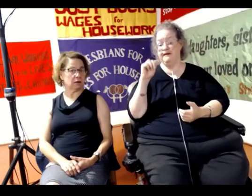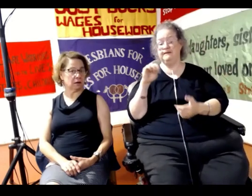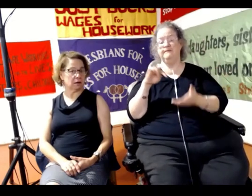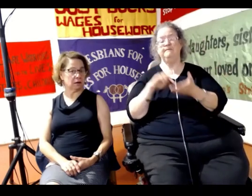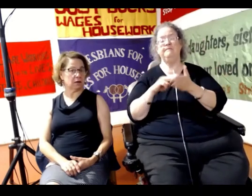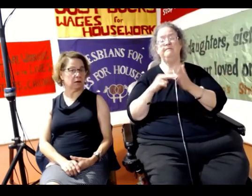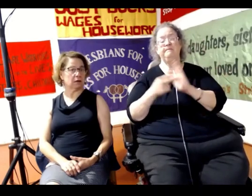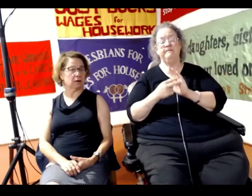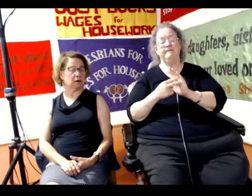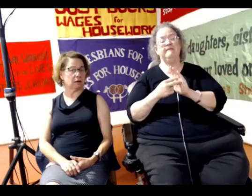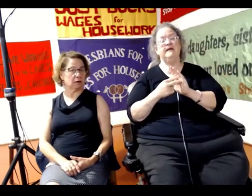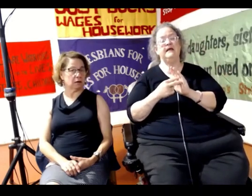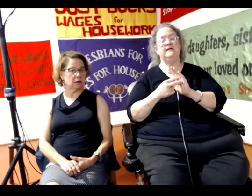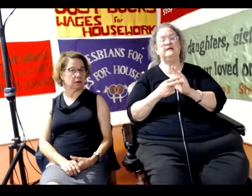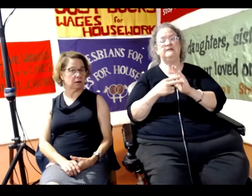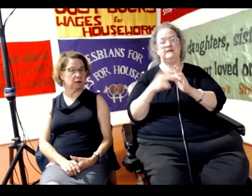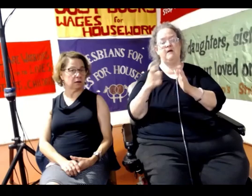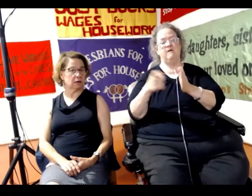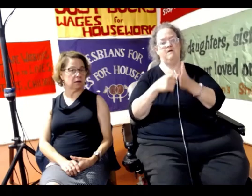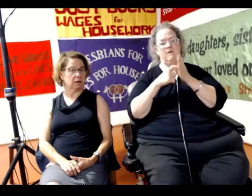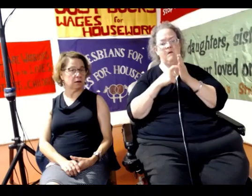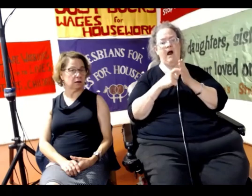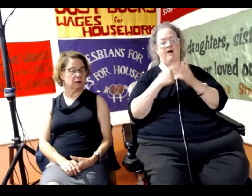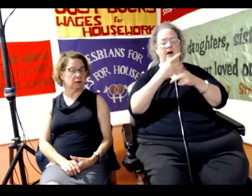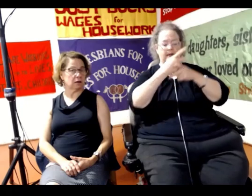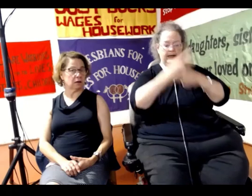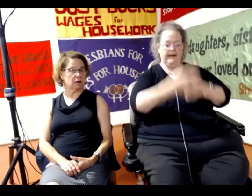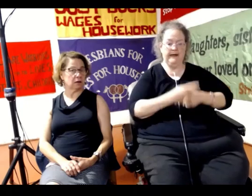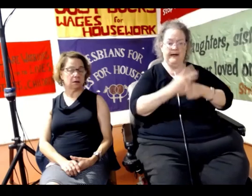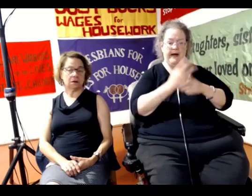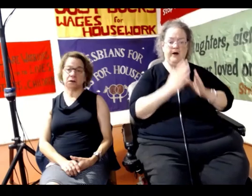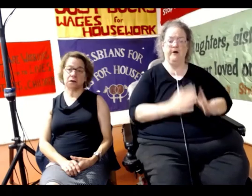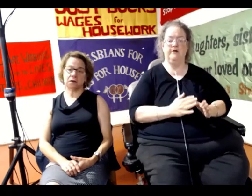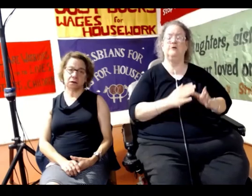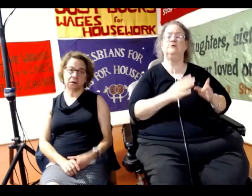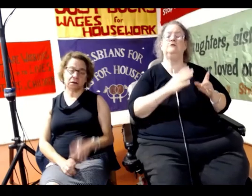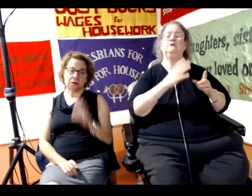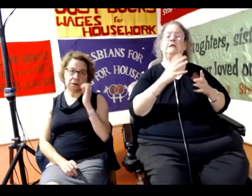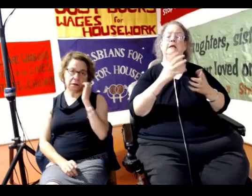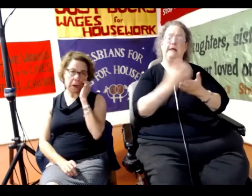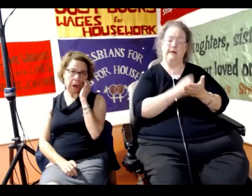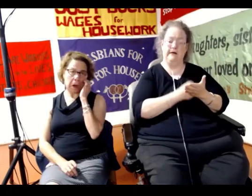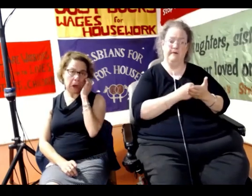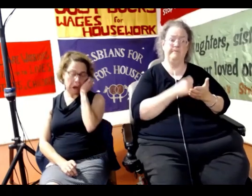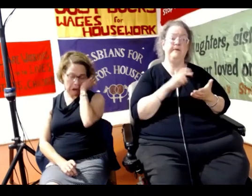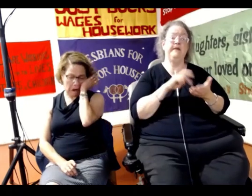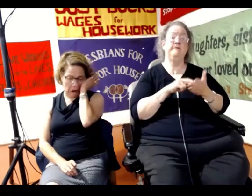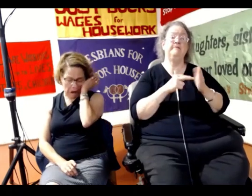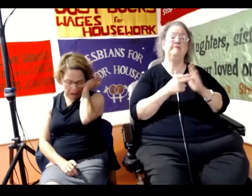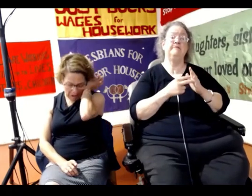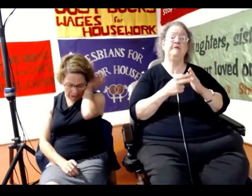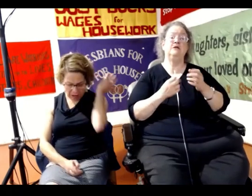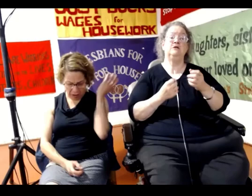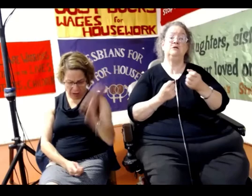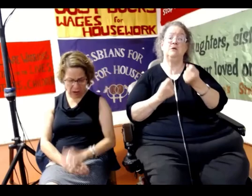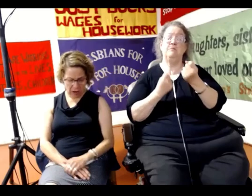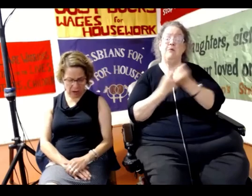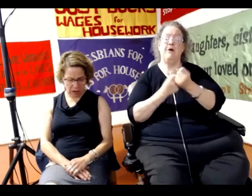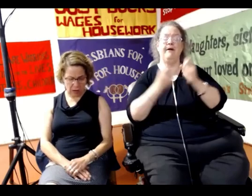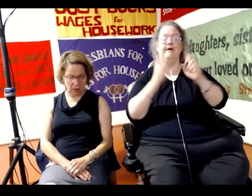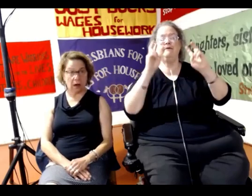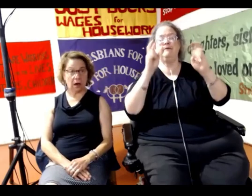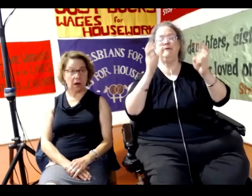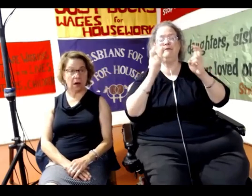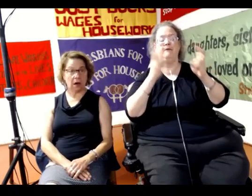income, and that both feminism and all movements for justice mean siding with so-called bad women